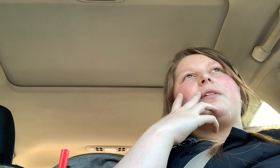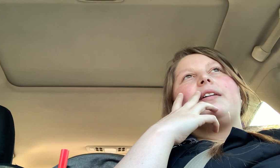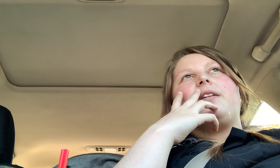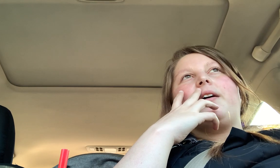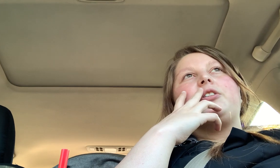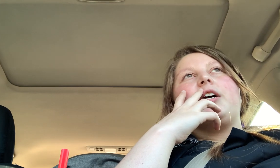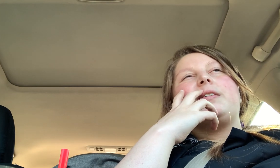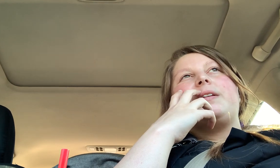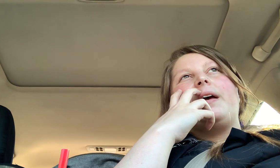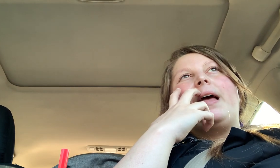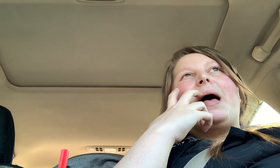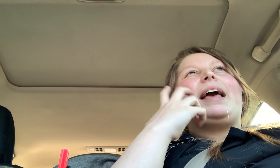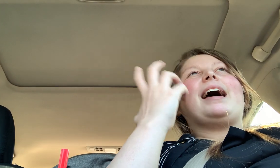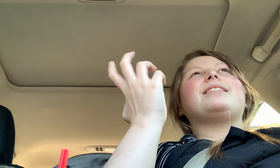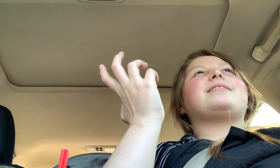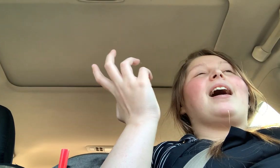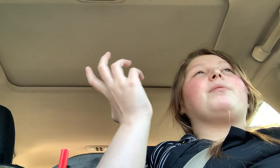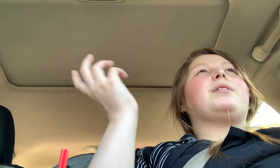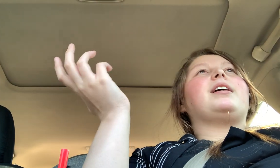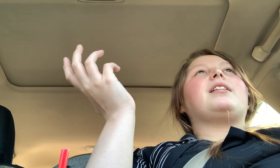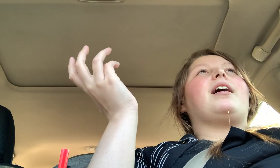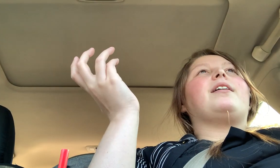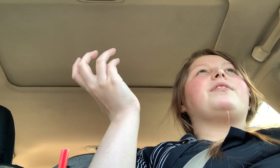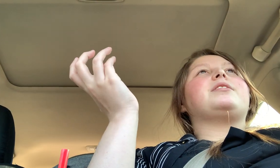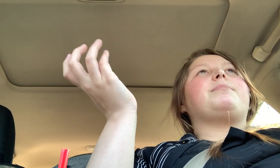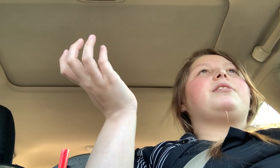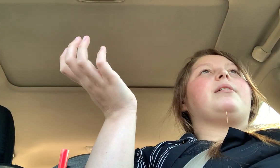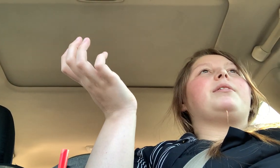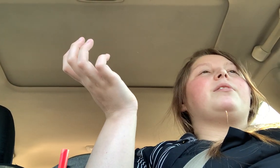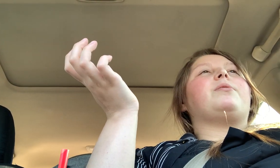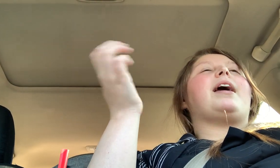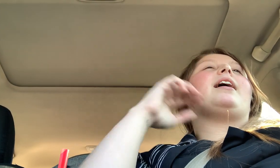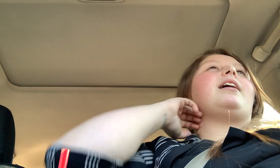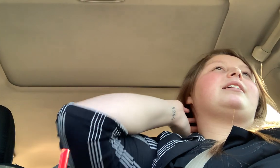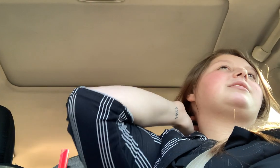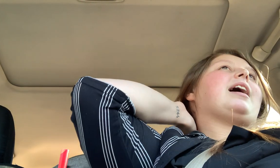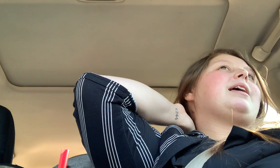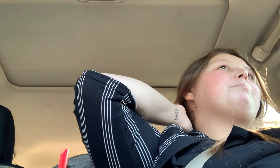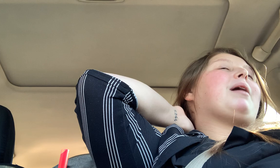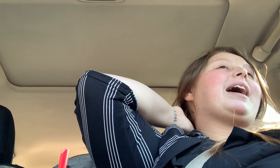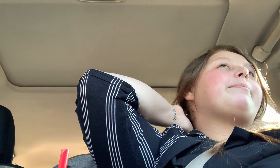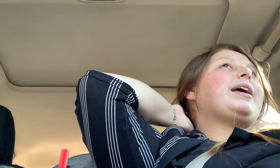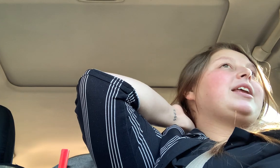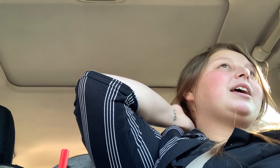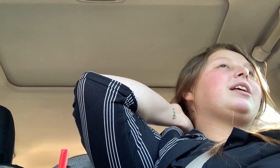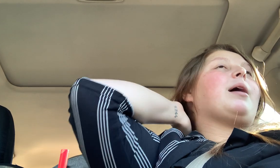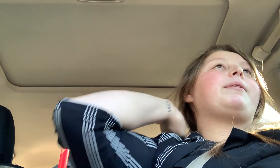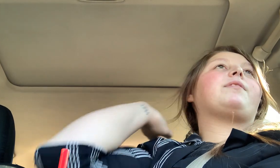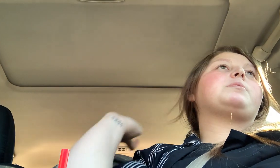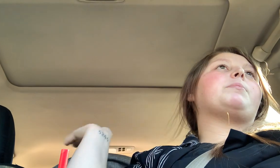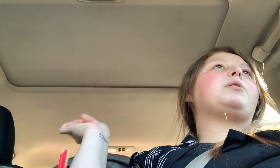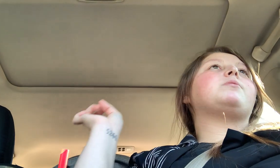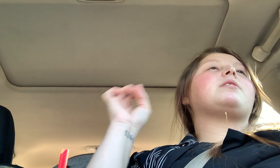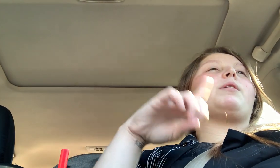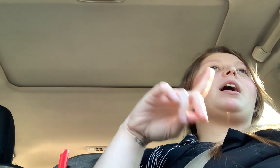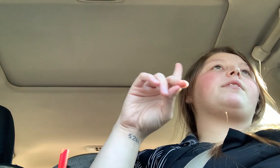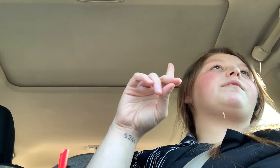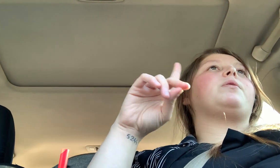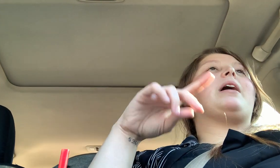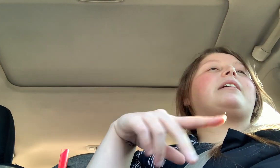guys on just, I guess I really love WW. And in my opinion, coming from someone who's a recovering food addict,